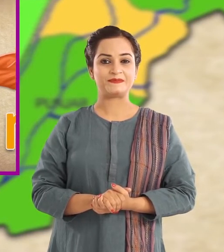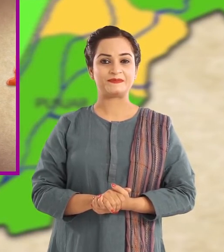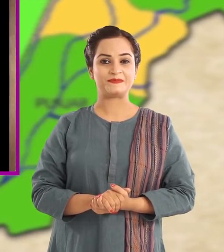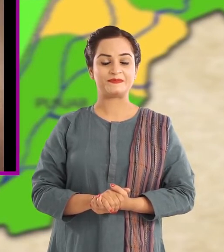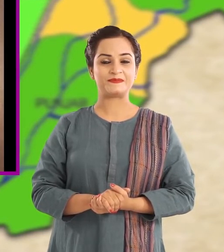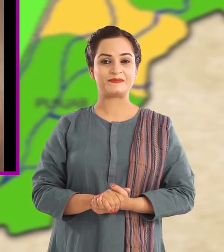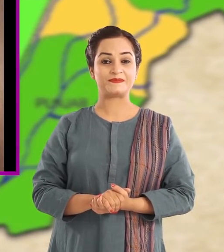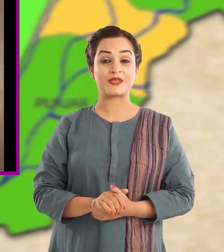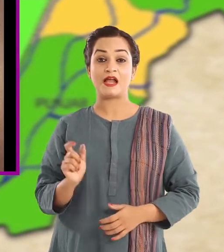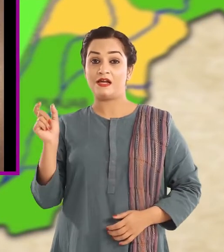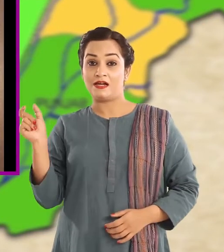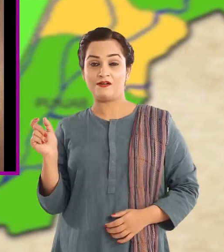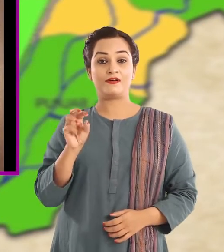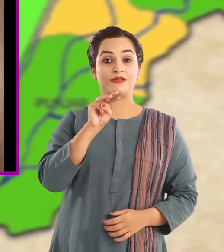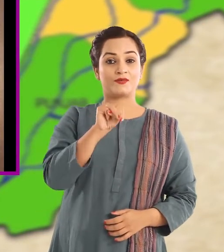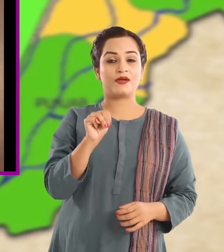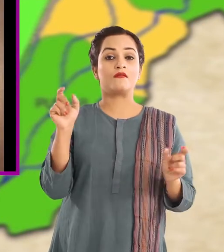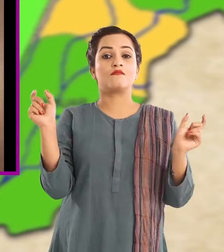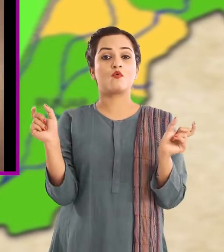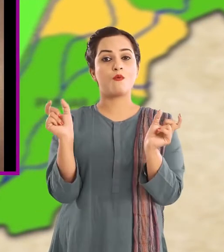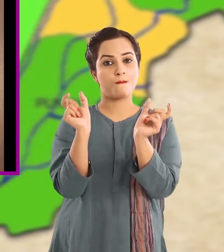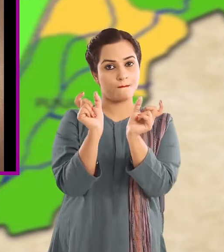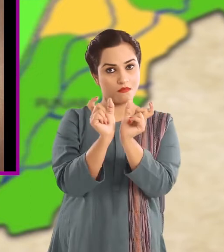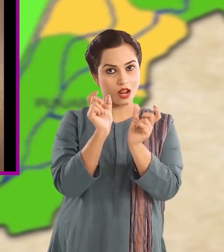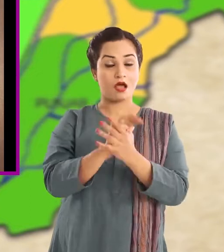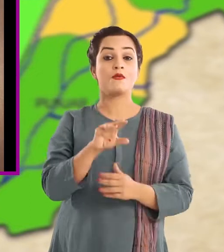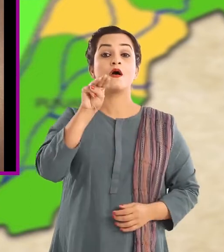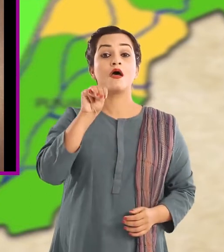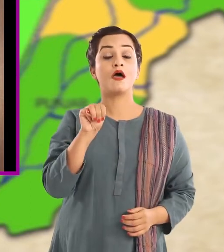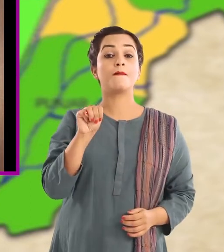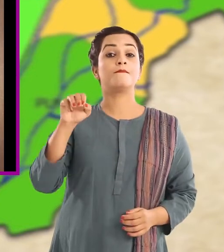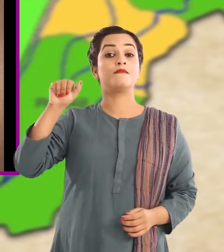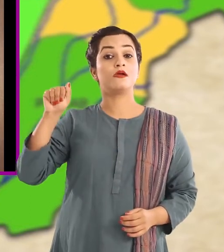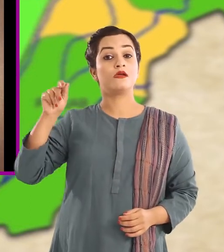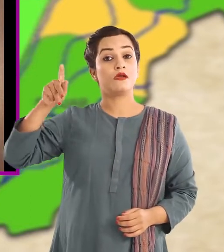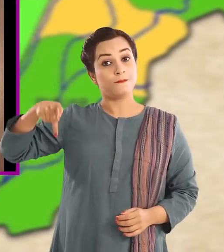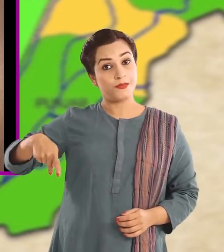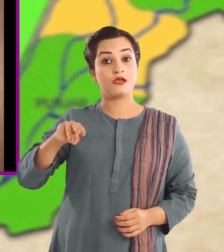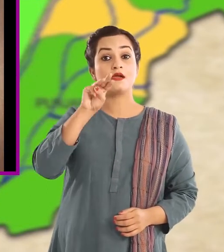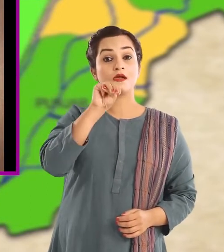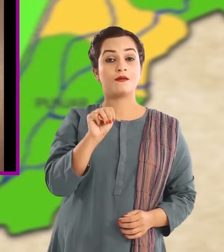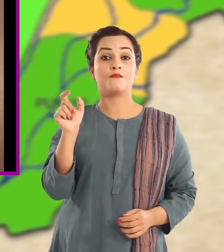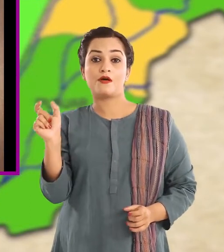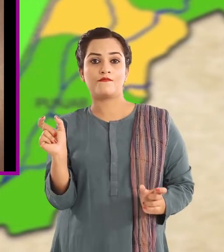Map. M. App. Map. Now you say it with me.